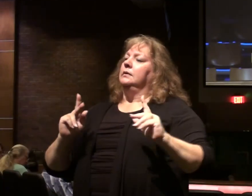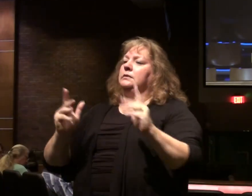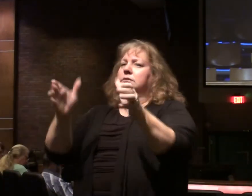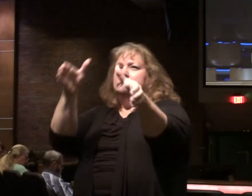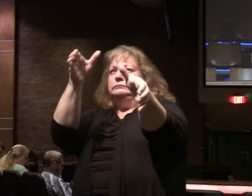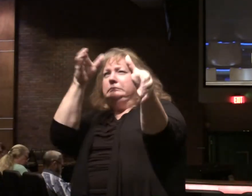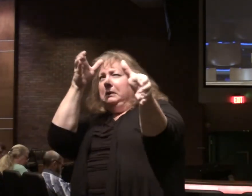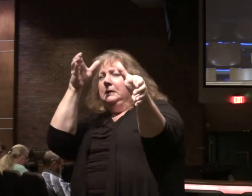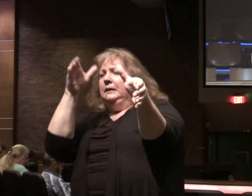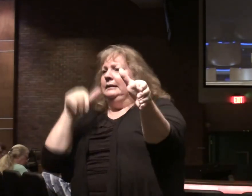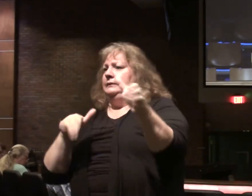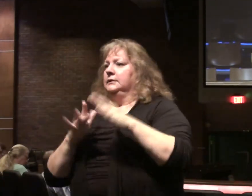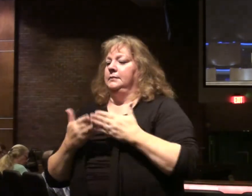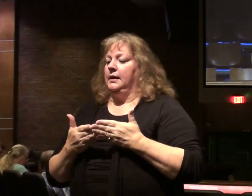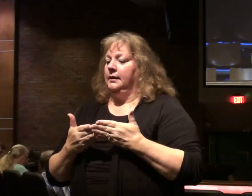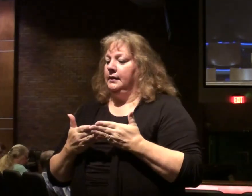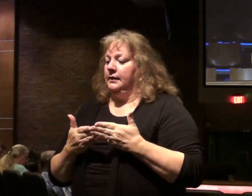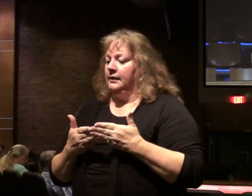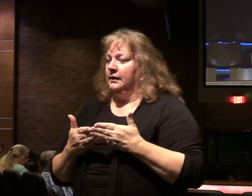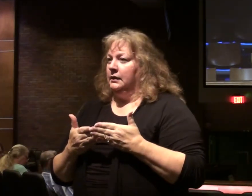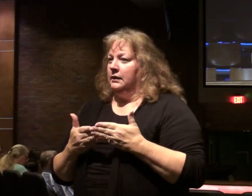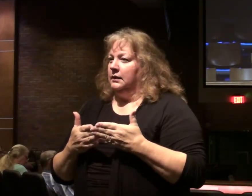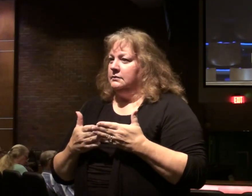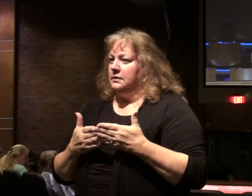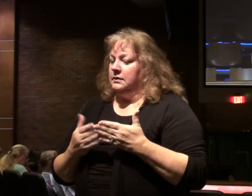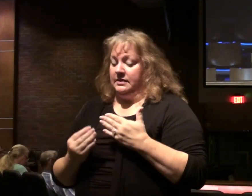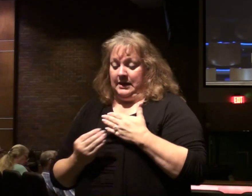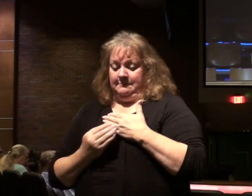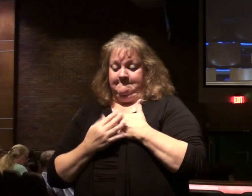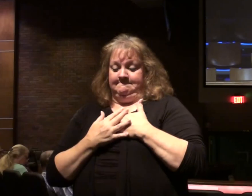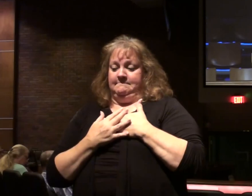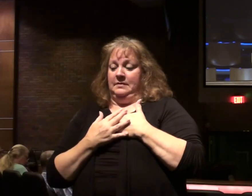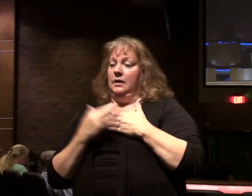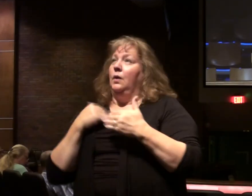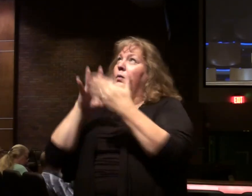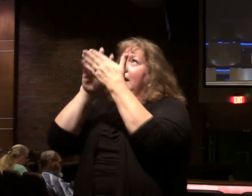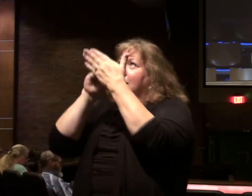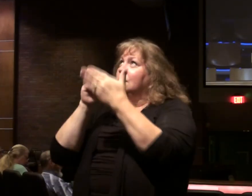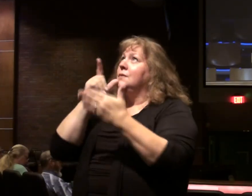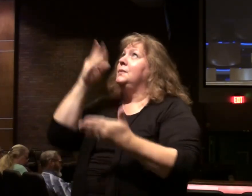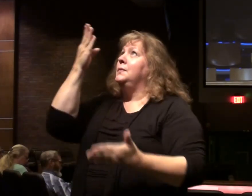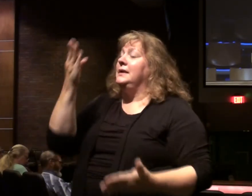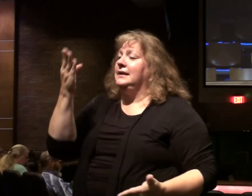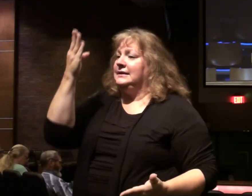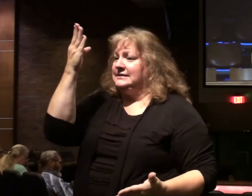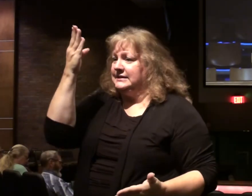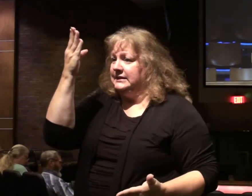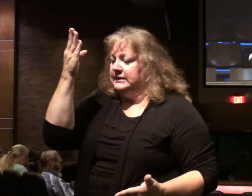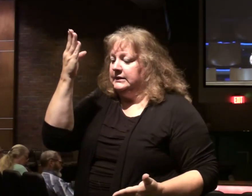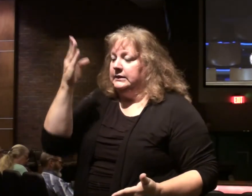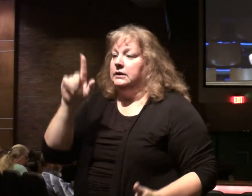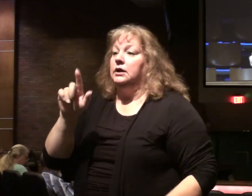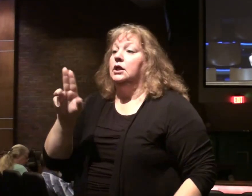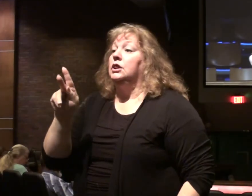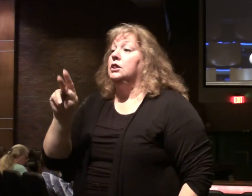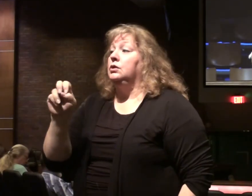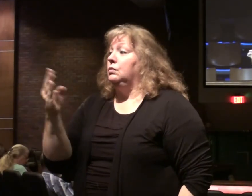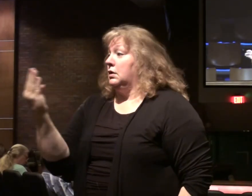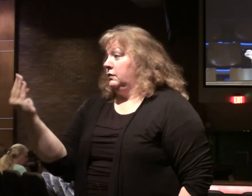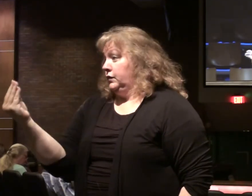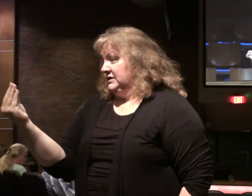this book. We're going put it better. Maybe those who are mastered by the word of God. We are learners of Jesus Christ. Back in Luke 14,